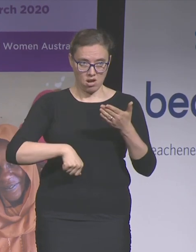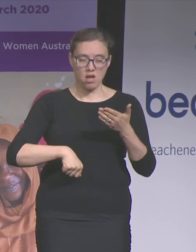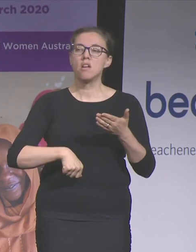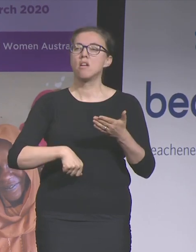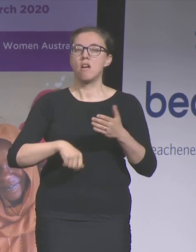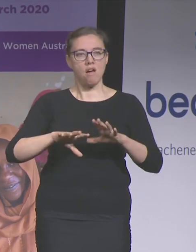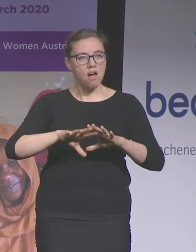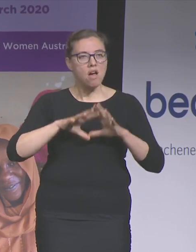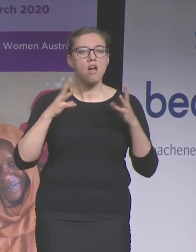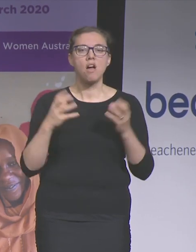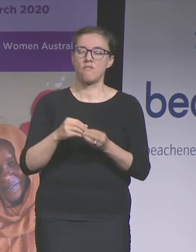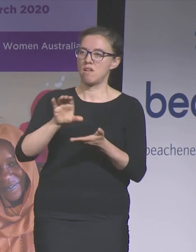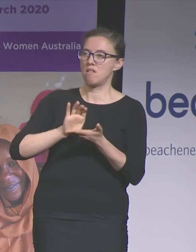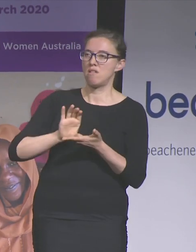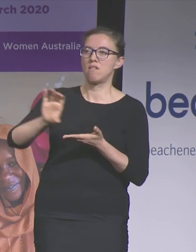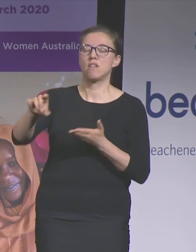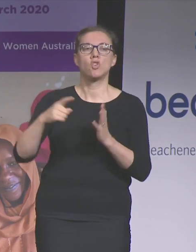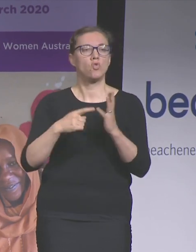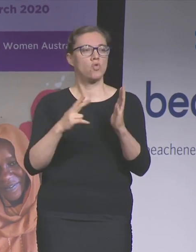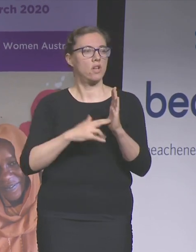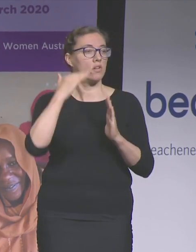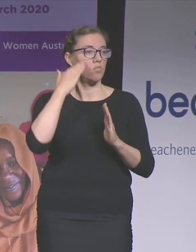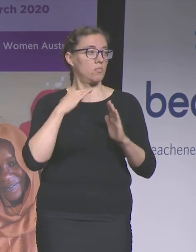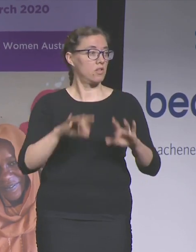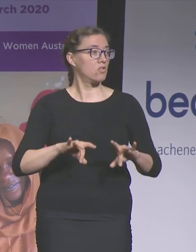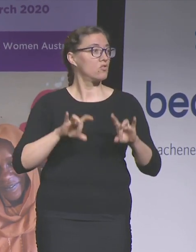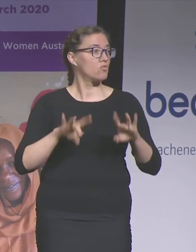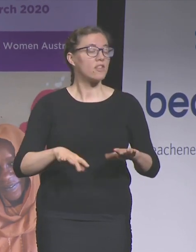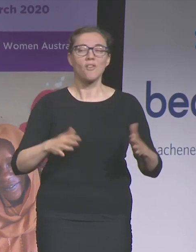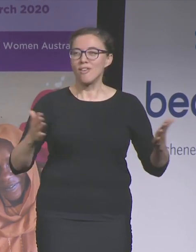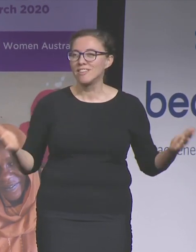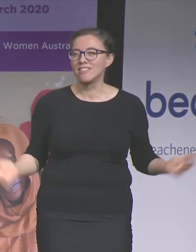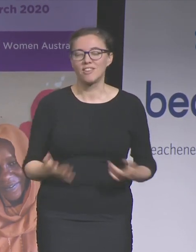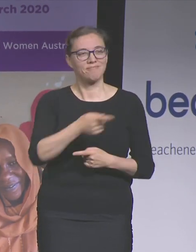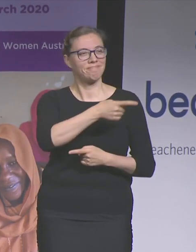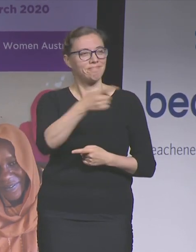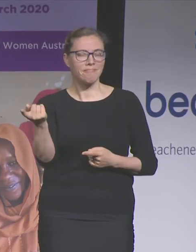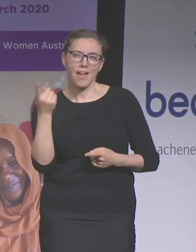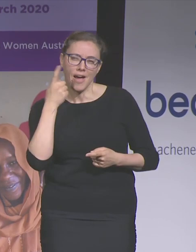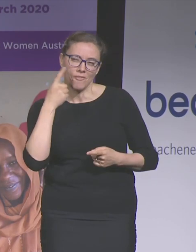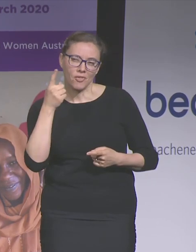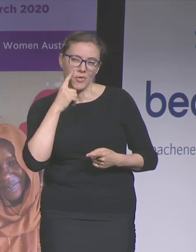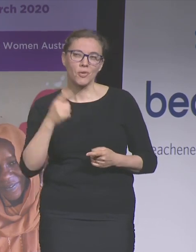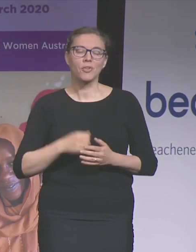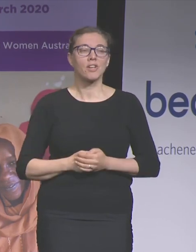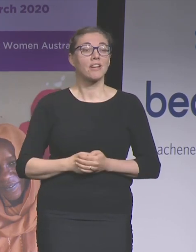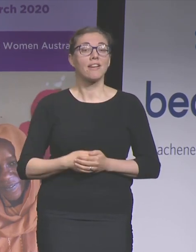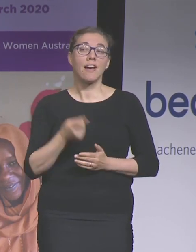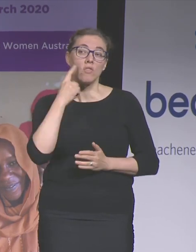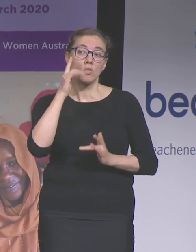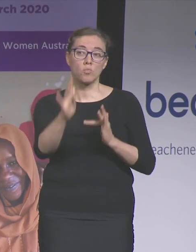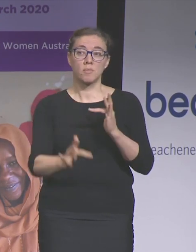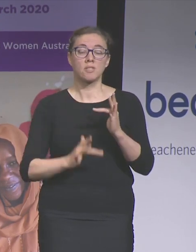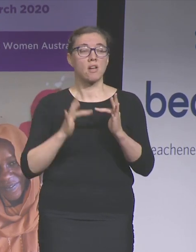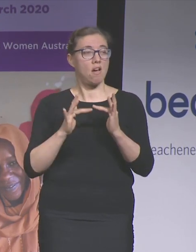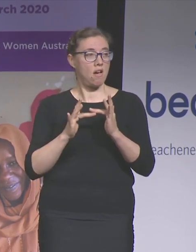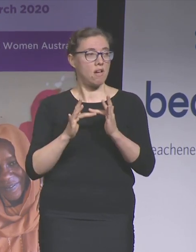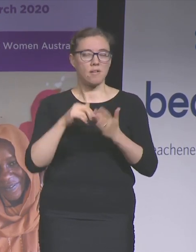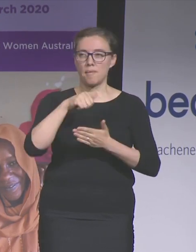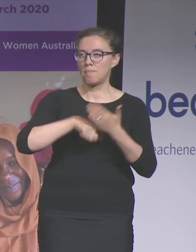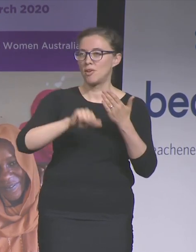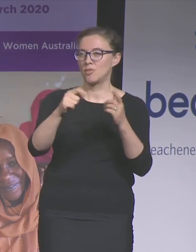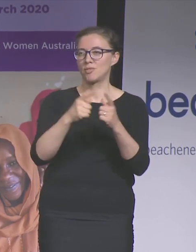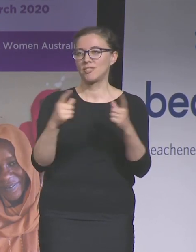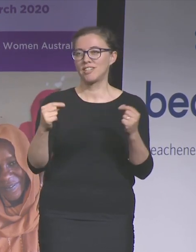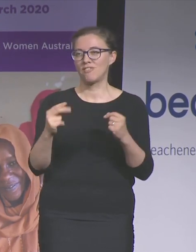sold will go to UN Women Australia. So I encourage you to check that out. Hop on to UN Women's website, grab your tickets for